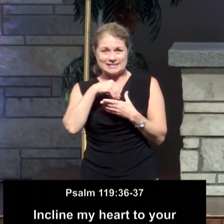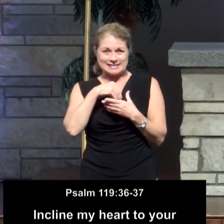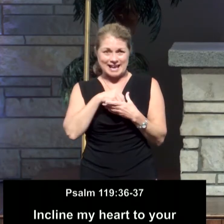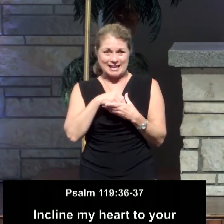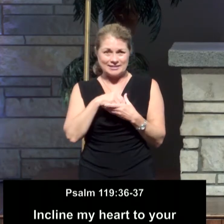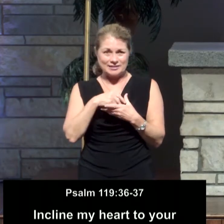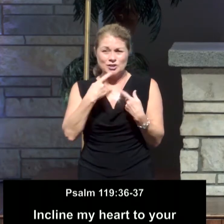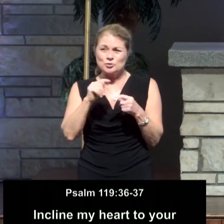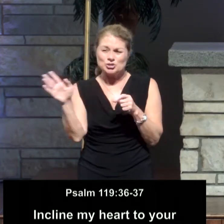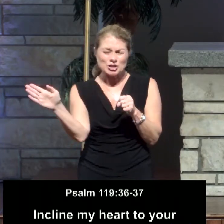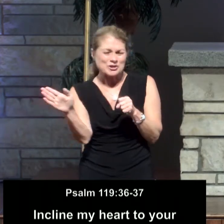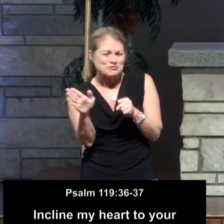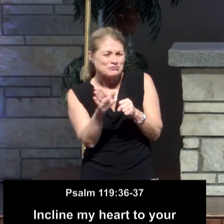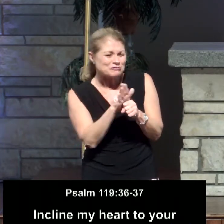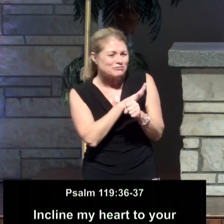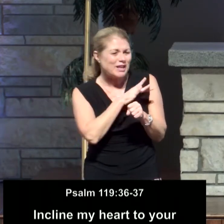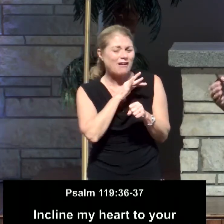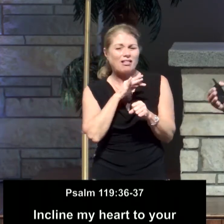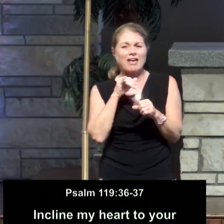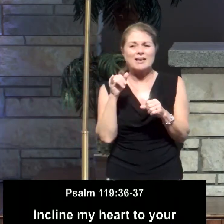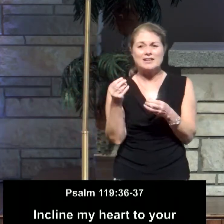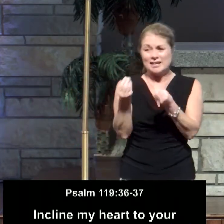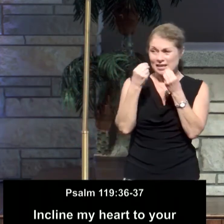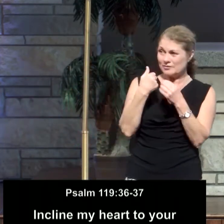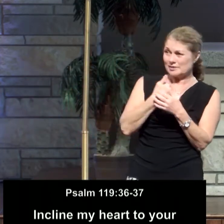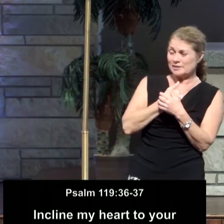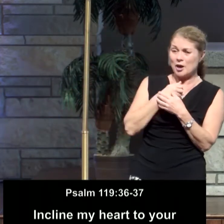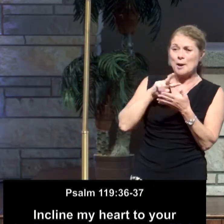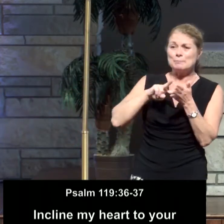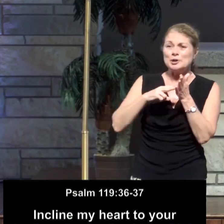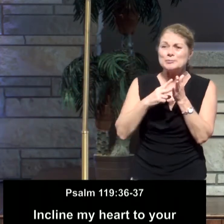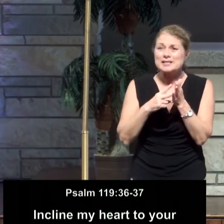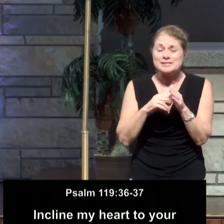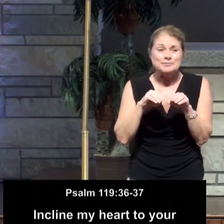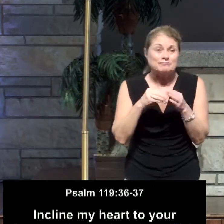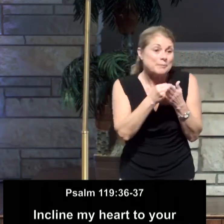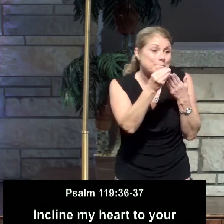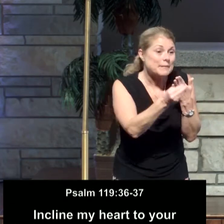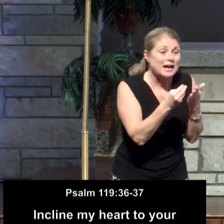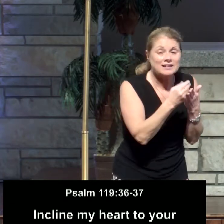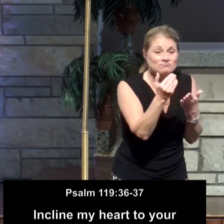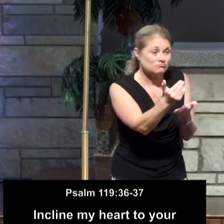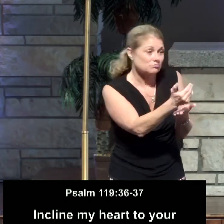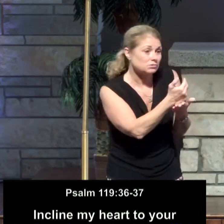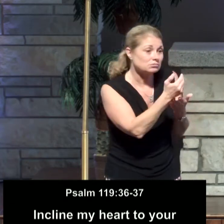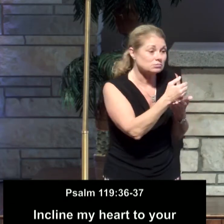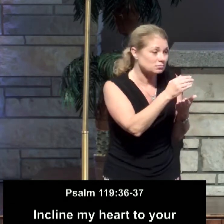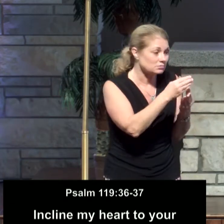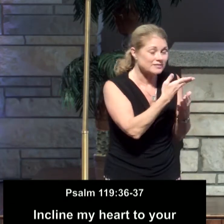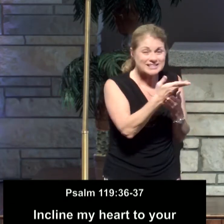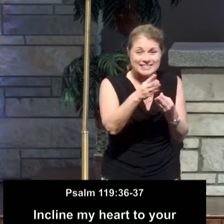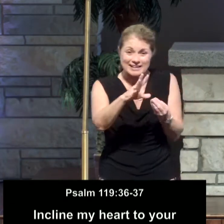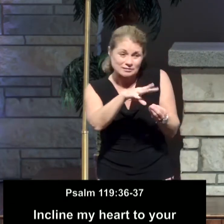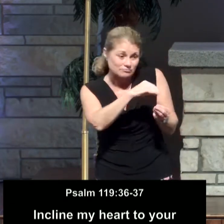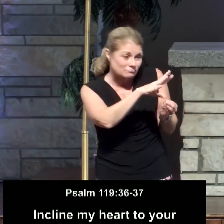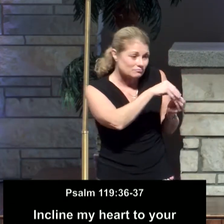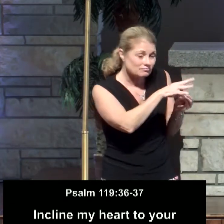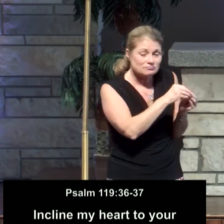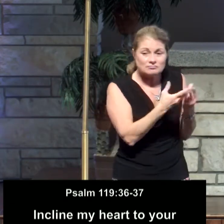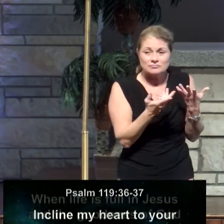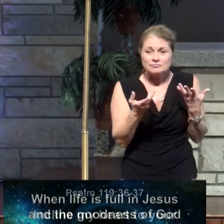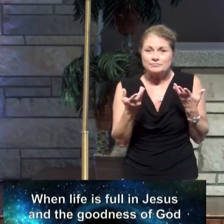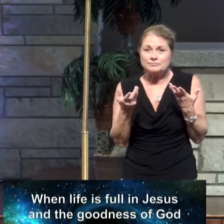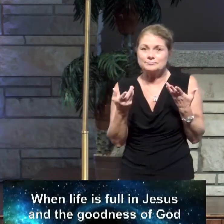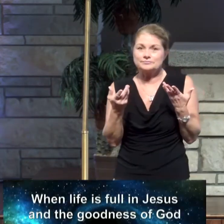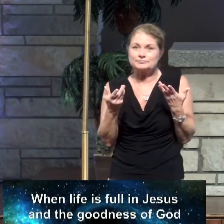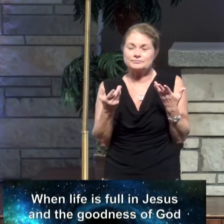fill that emptiness. We try to give ourselves purpose by accumulating stuff. And my friends, it will never work. And I'm not here yet, but